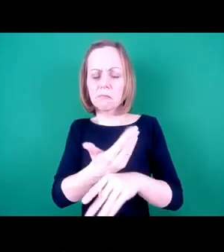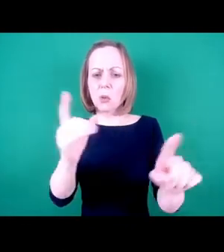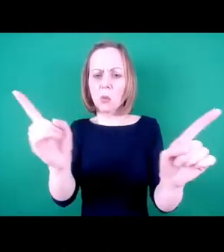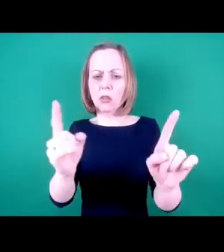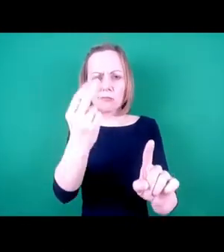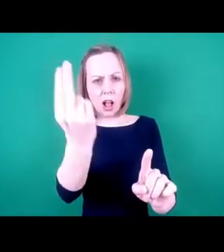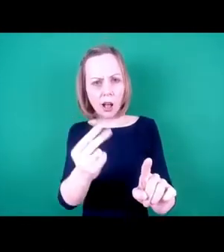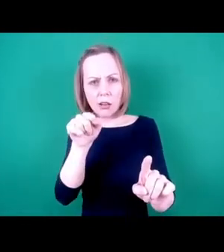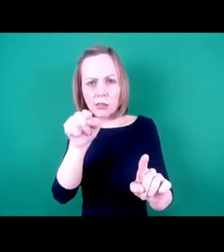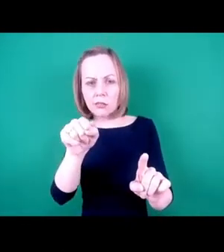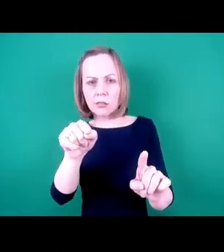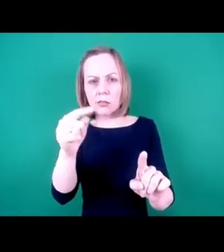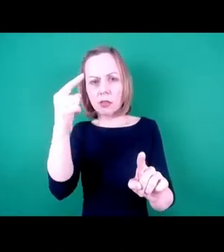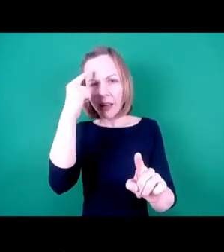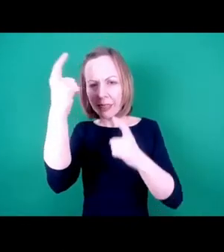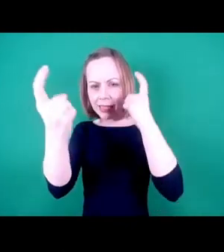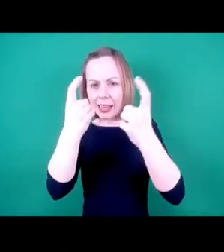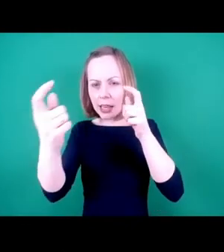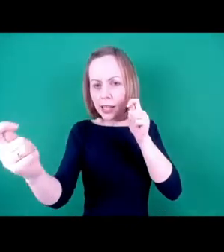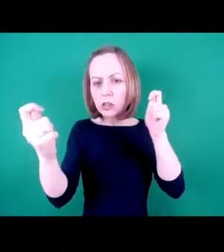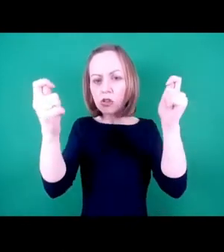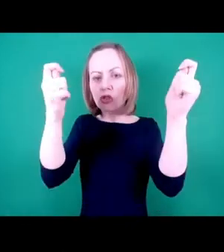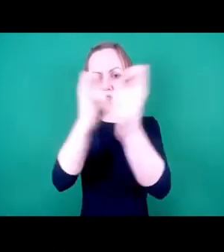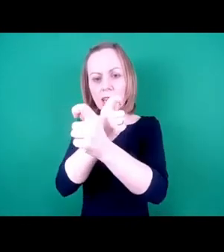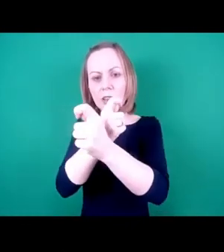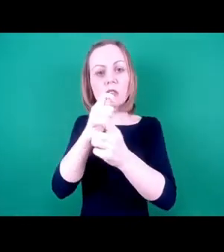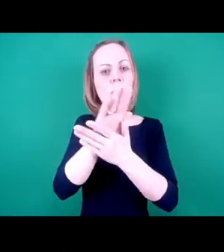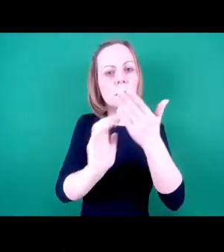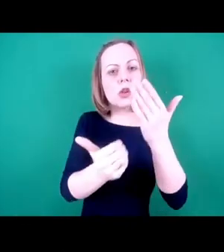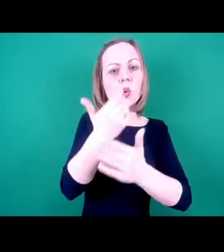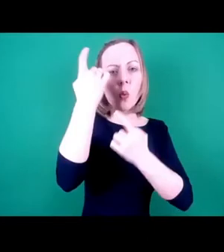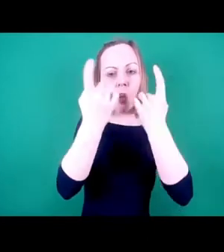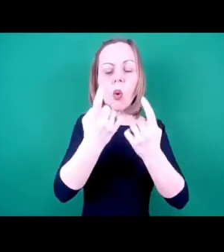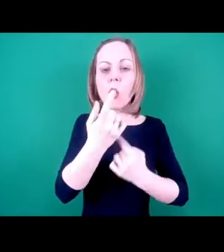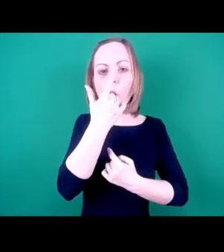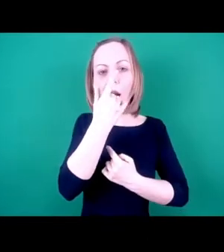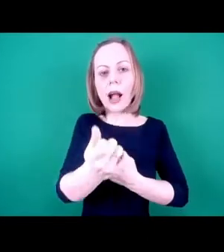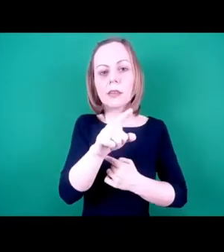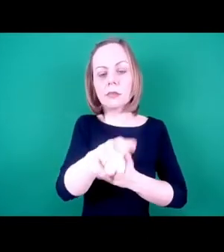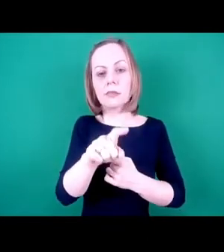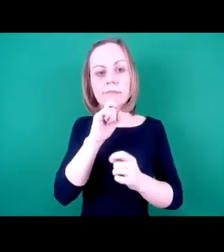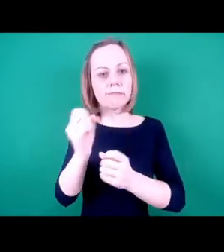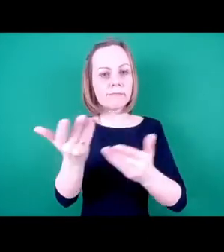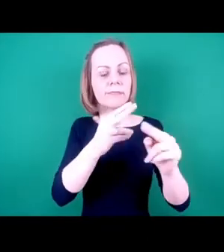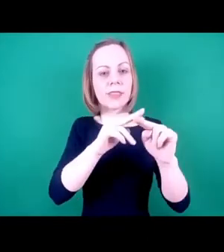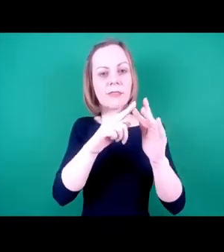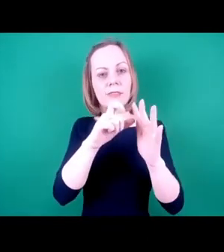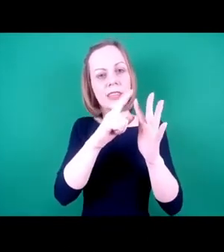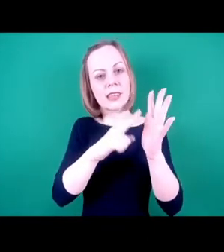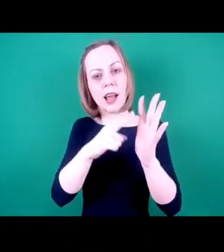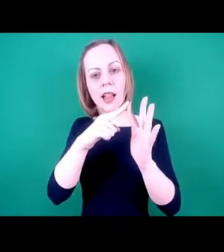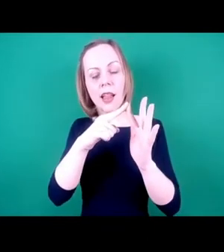thought possible. And on that note, I'd like to hand over to gallery trustee Fidel Mutwara Sibo,